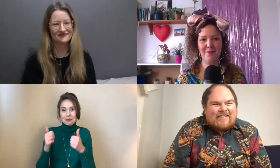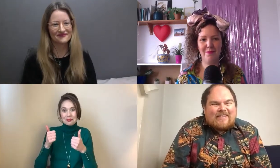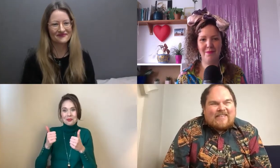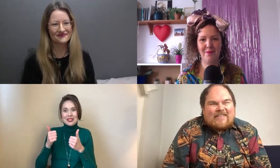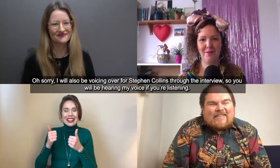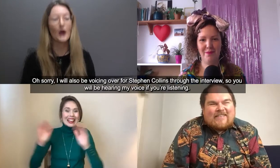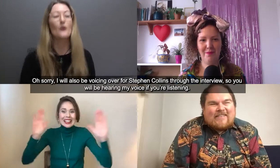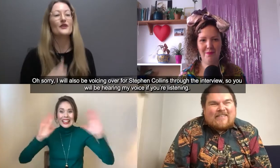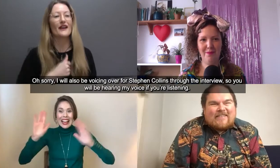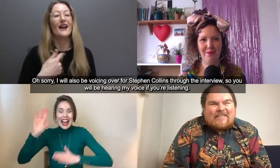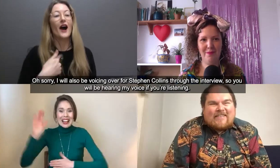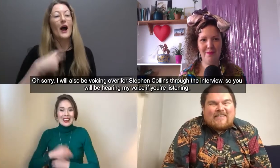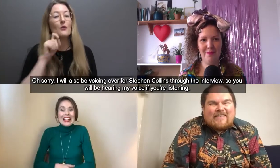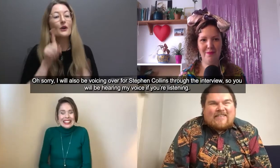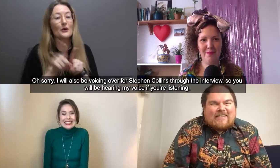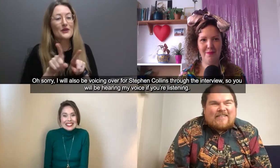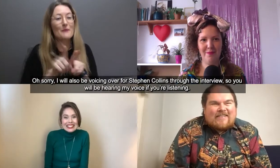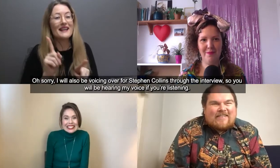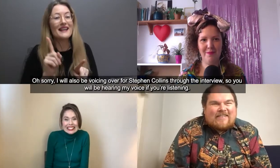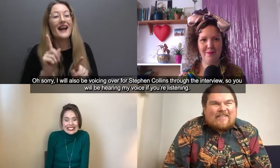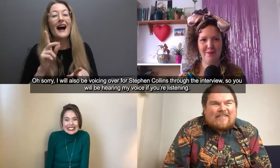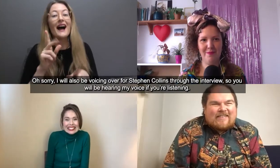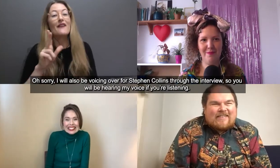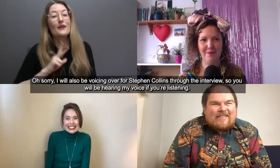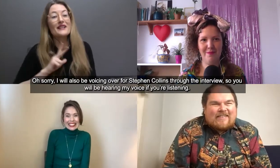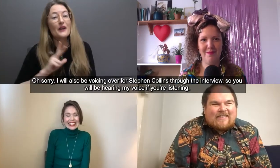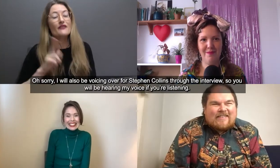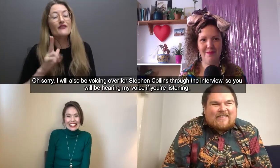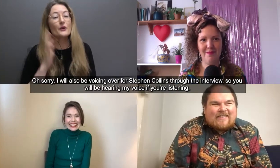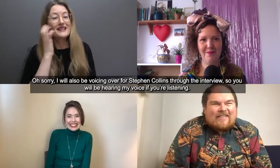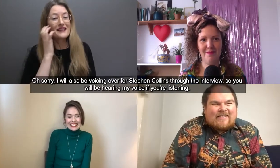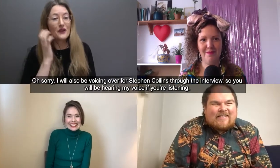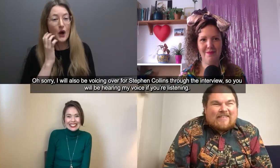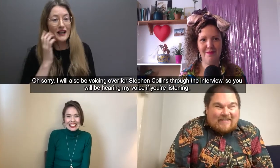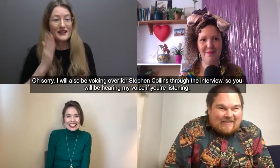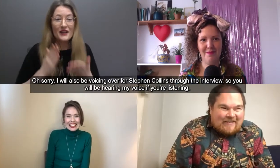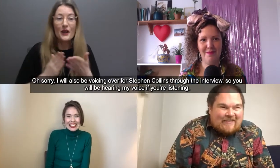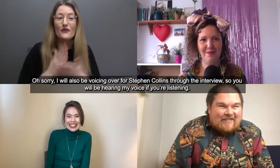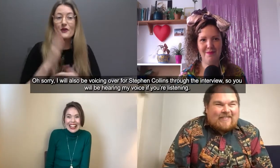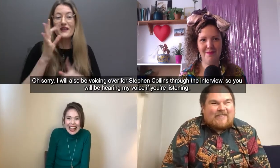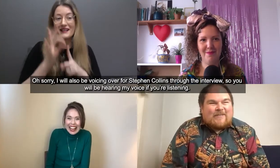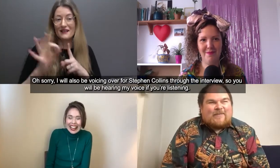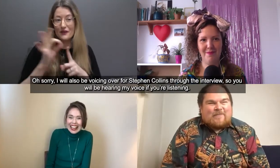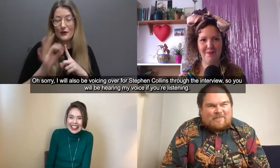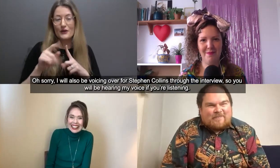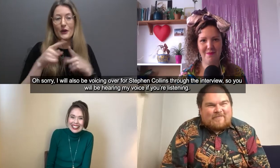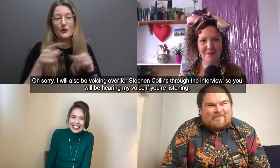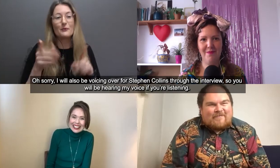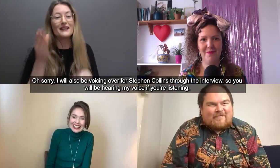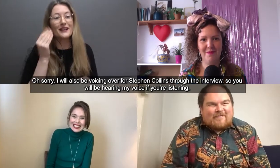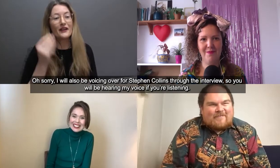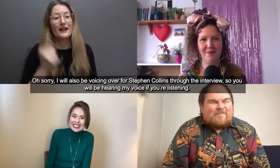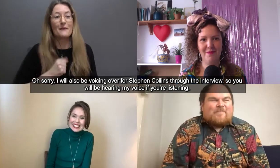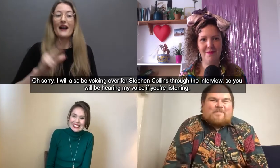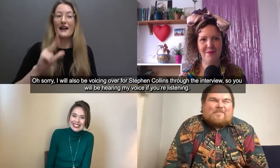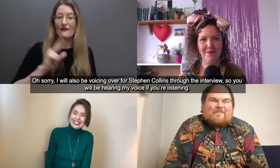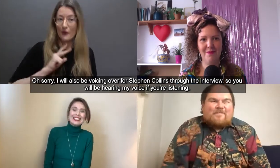Oh sorry and I will also be uh voicing over for Stephen Collins through the interview so you'll be hearing my voice